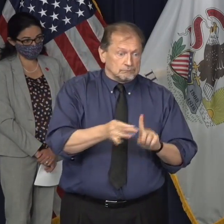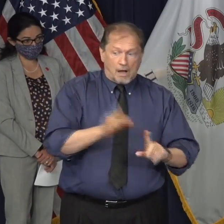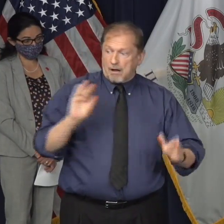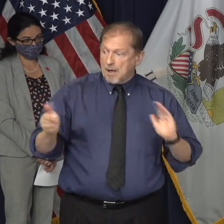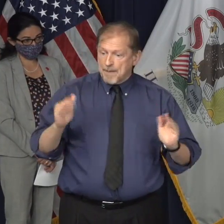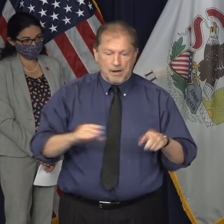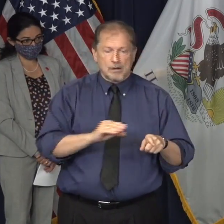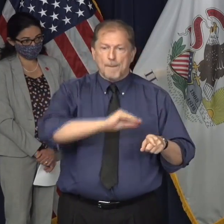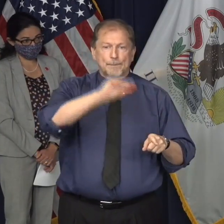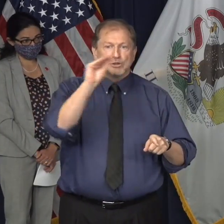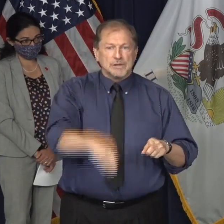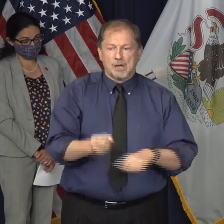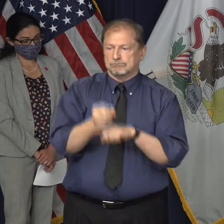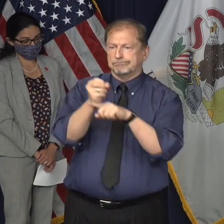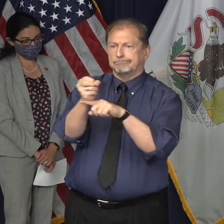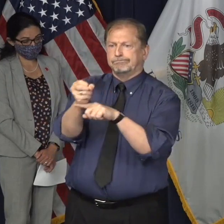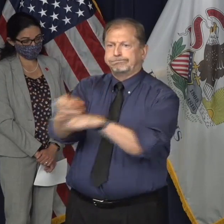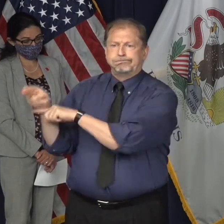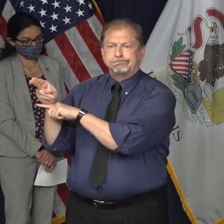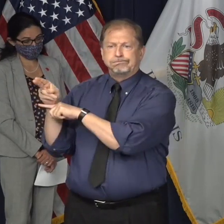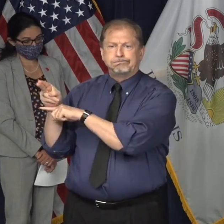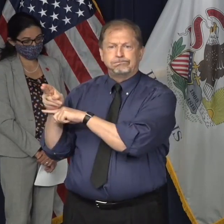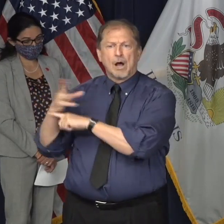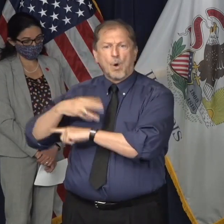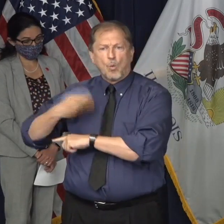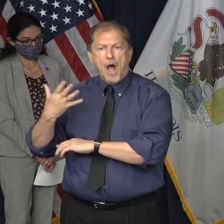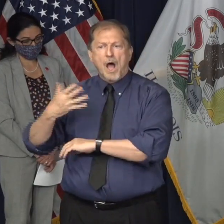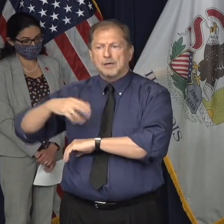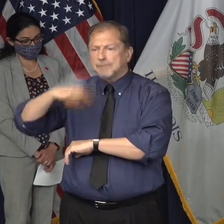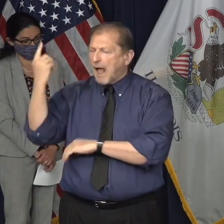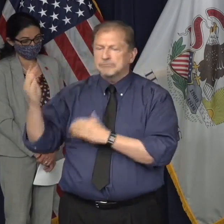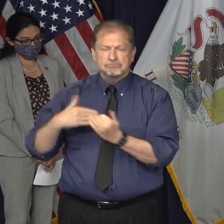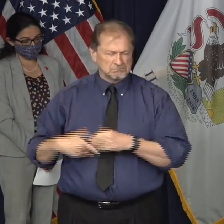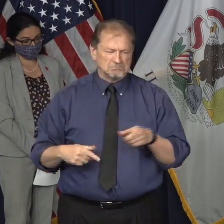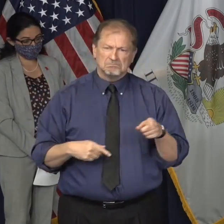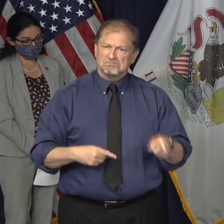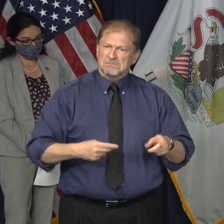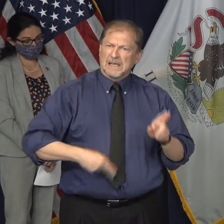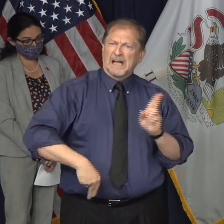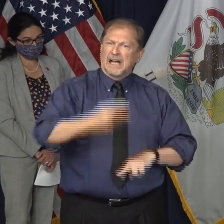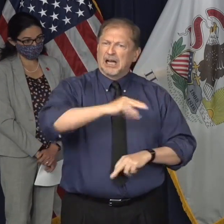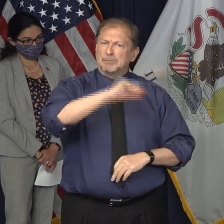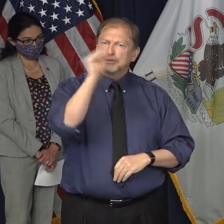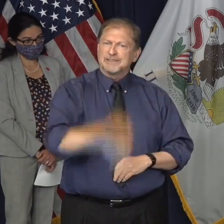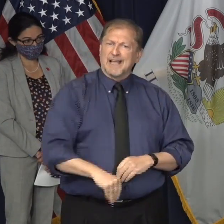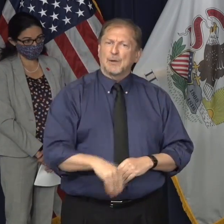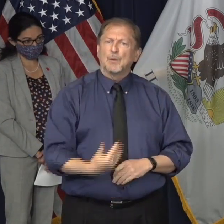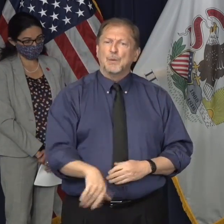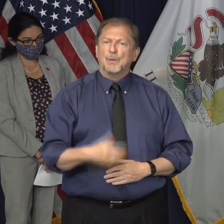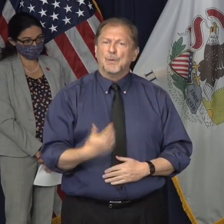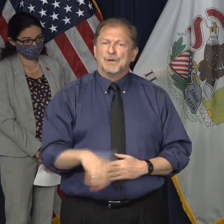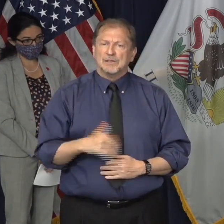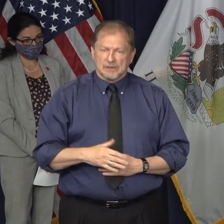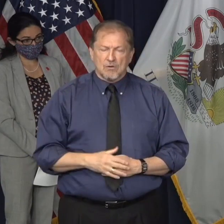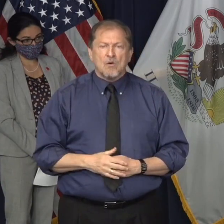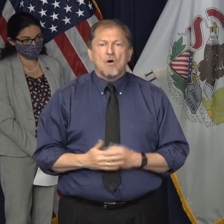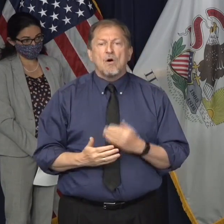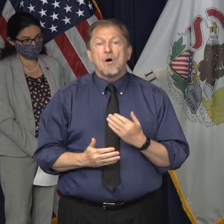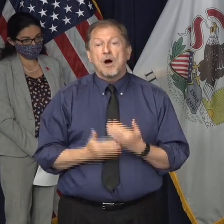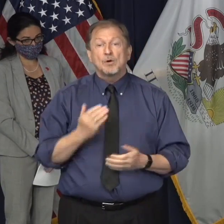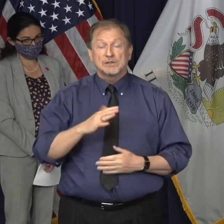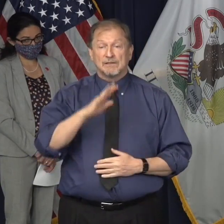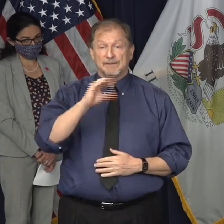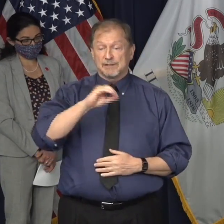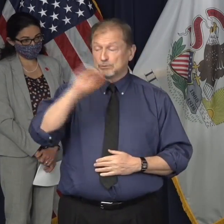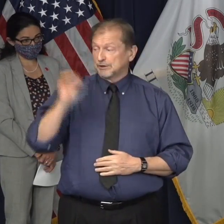rate of any demographic group in Illinois. Although nearly half of those who have been tested did not